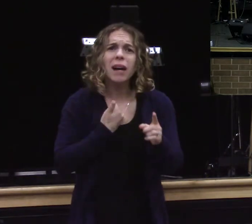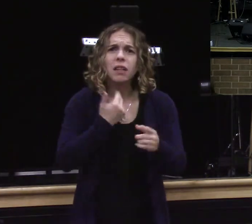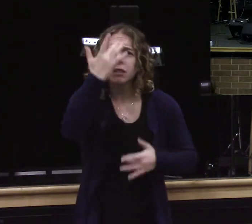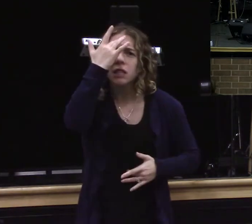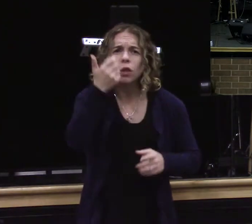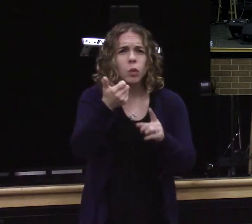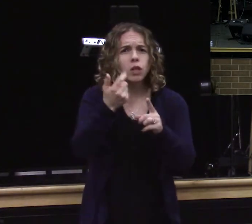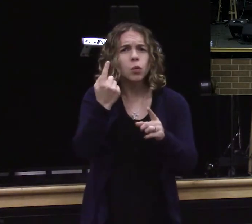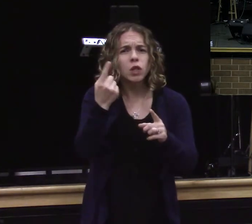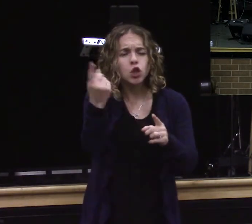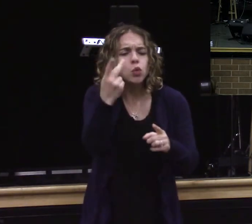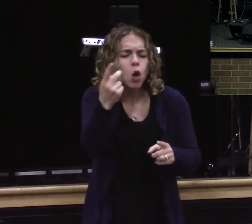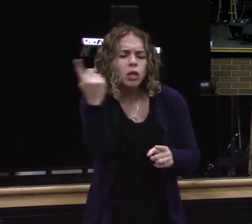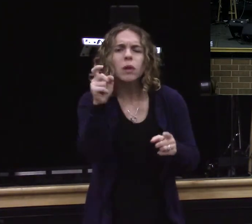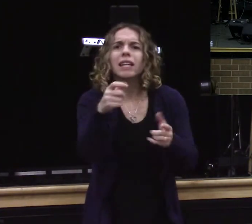down and helped me.